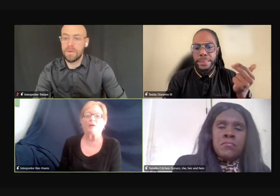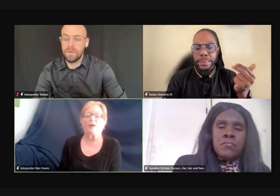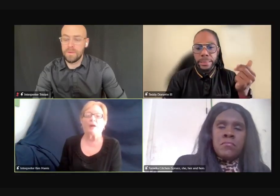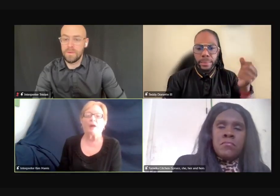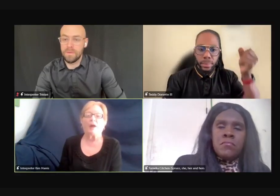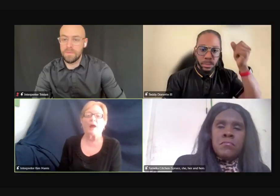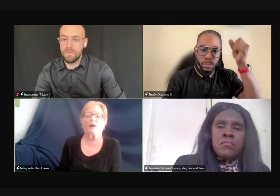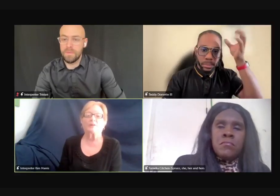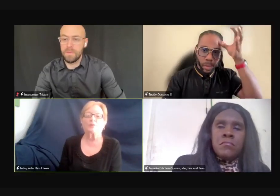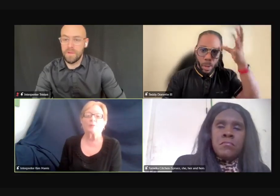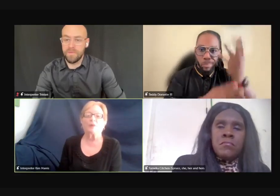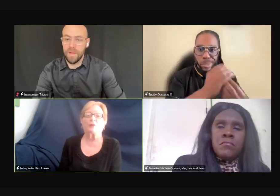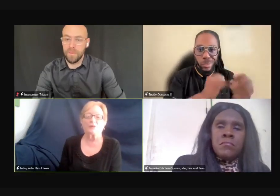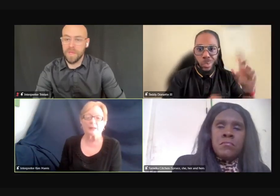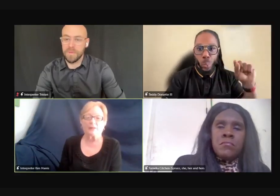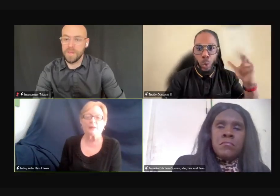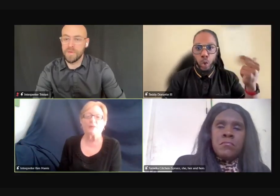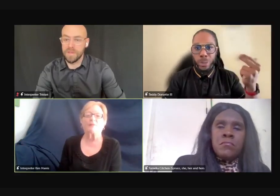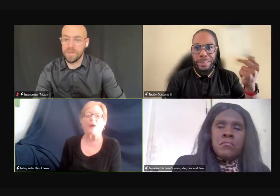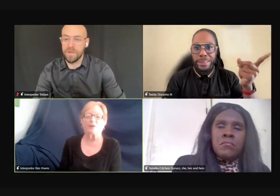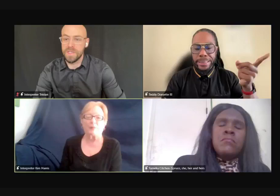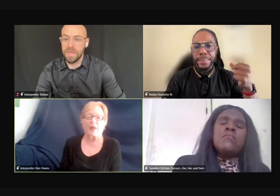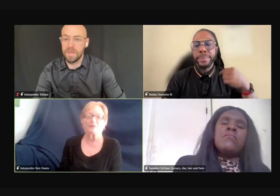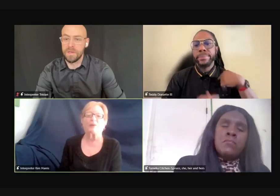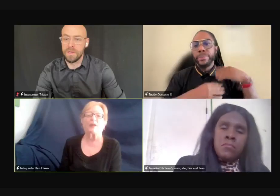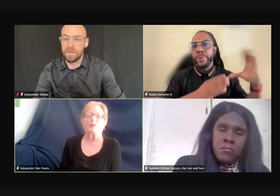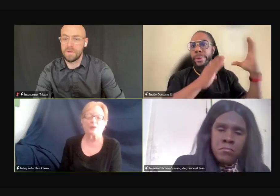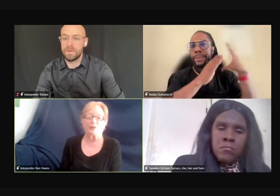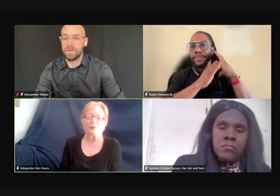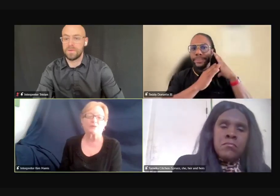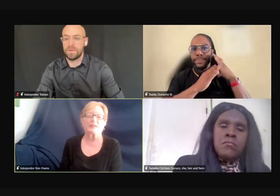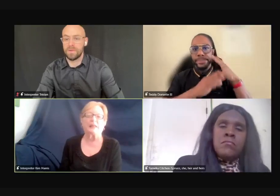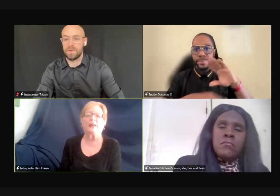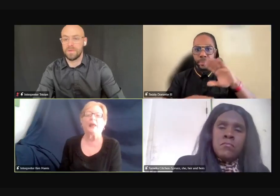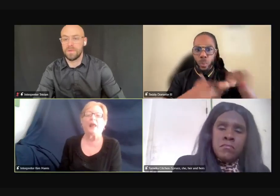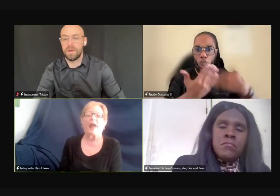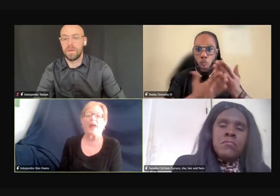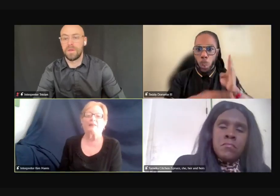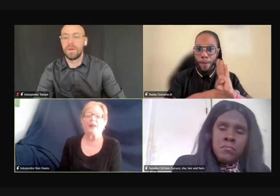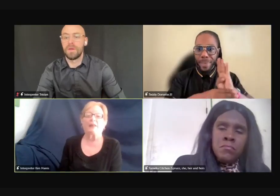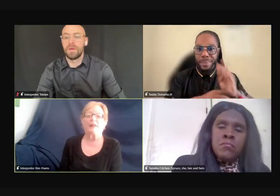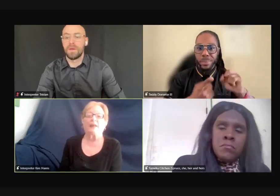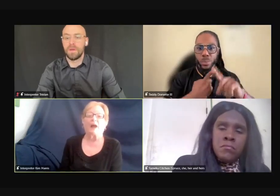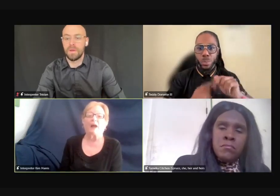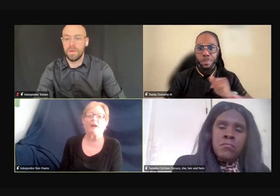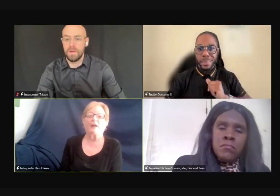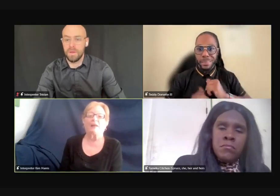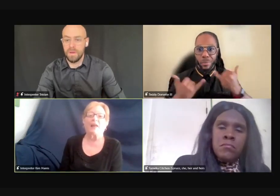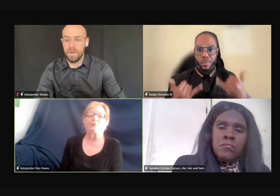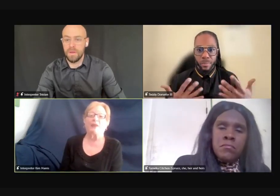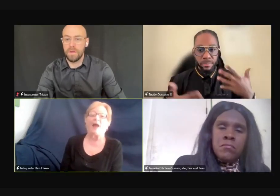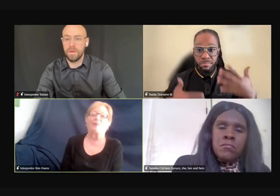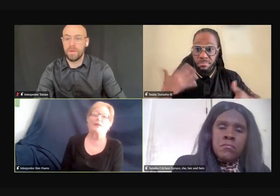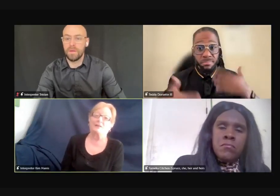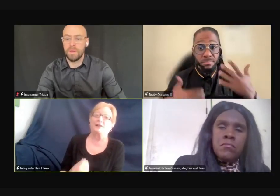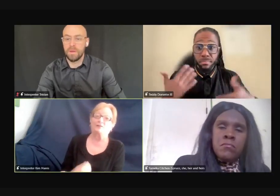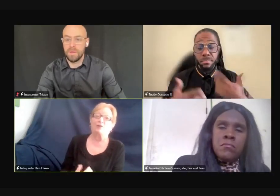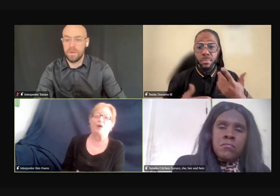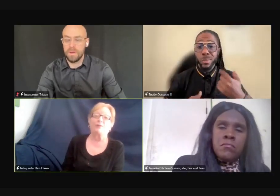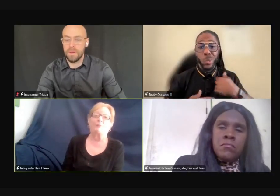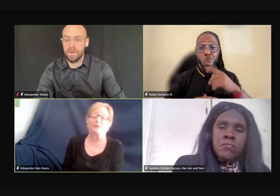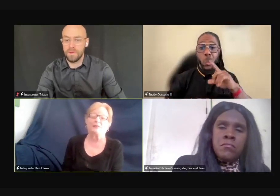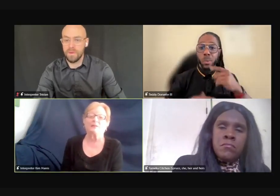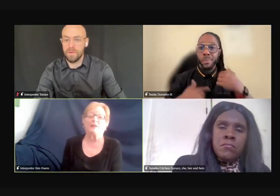gone now, uh, since 2013. My father's passed away in 2013. And then he, uh, gave me, I